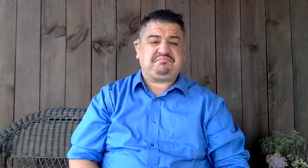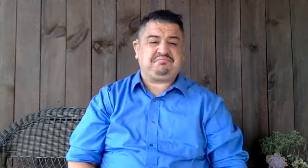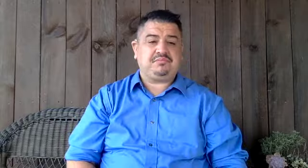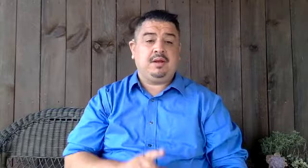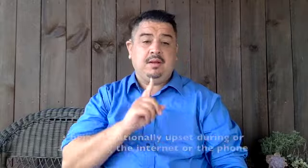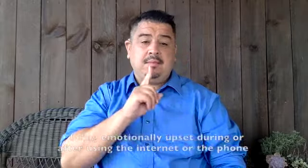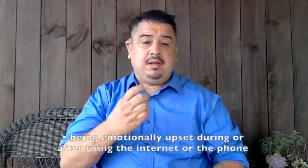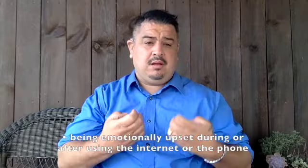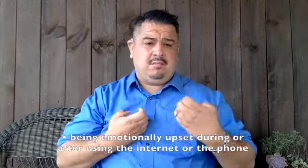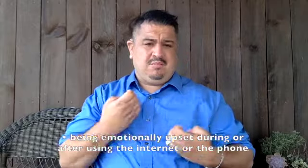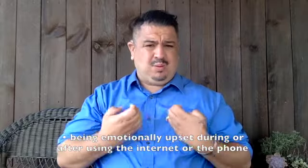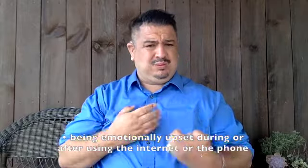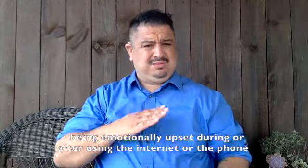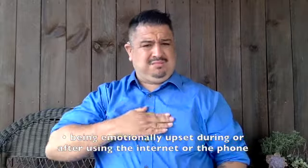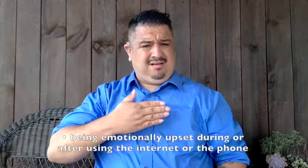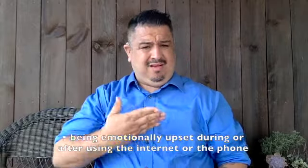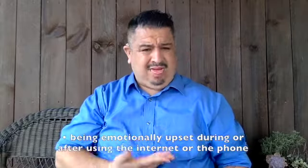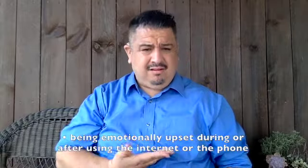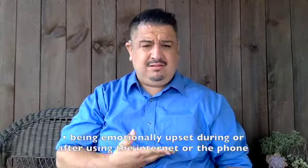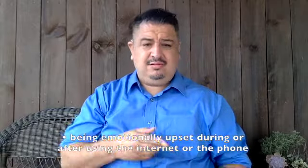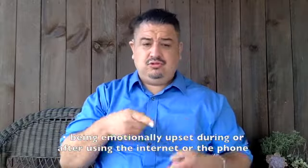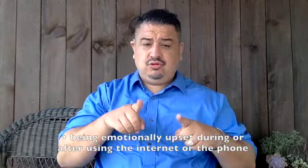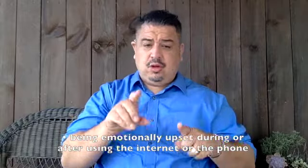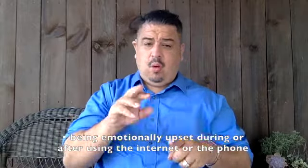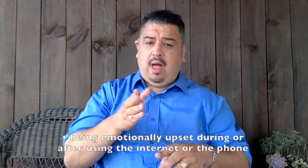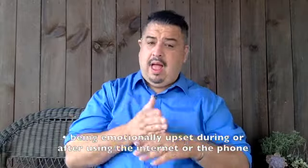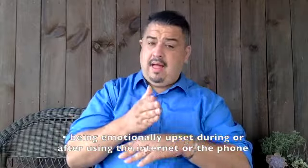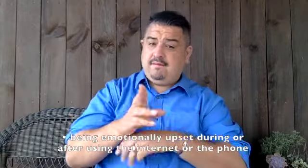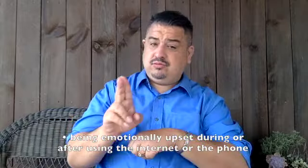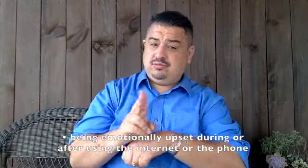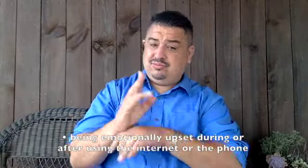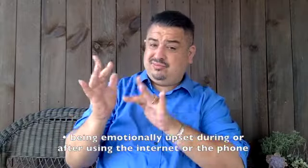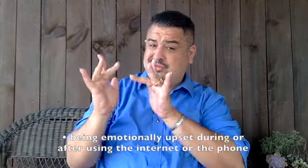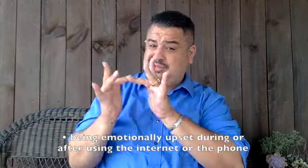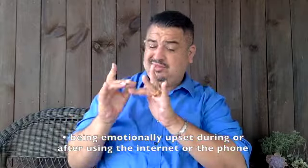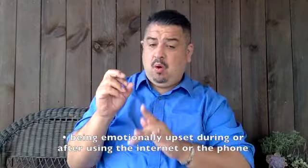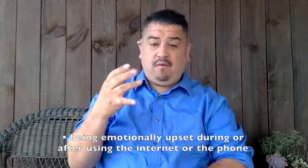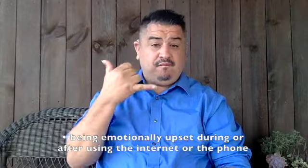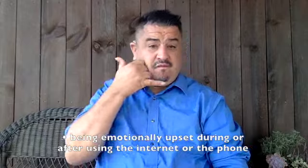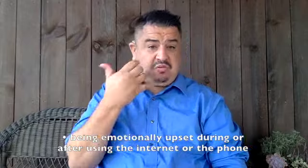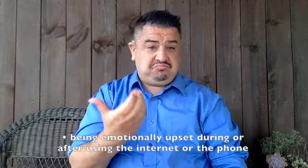being emotionally upset during or after use of the internet or phone